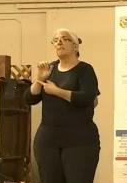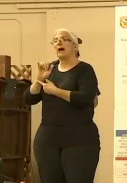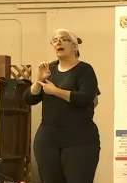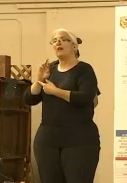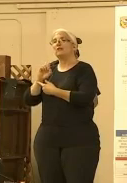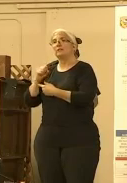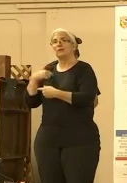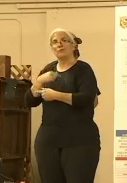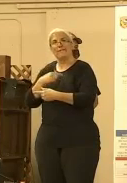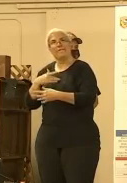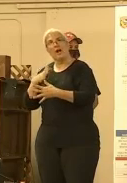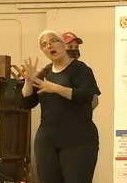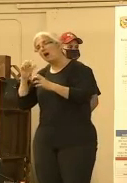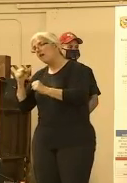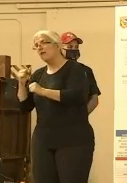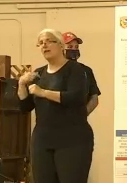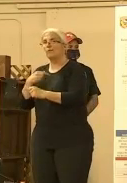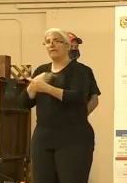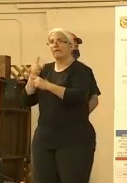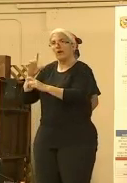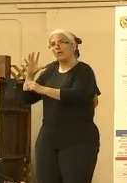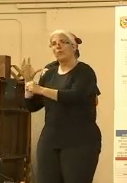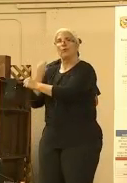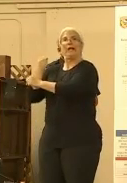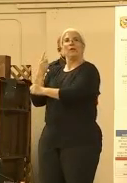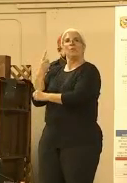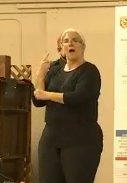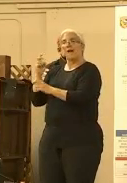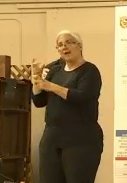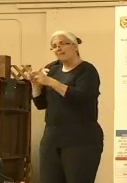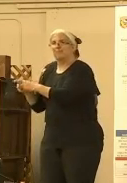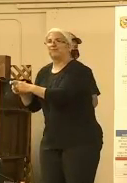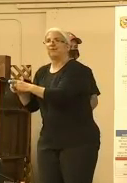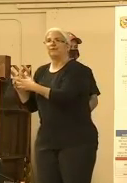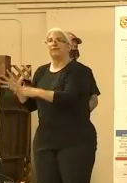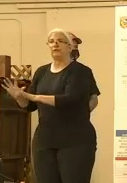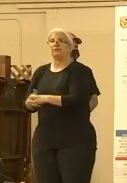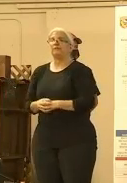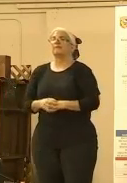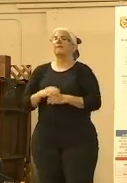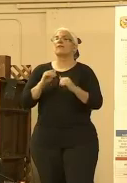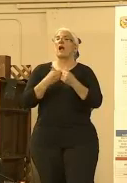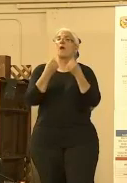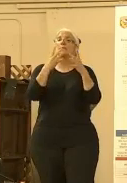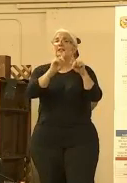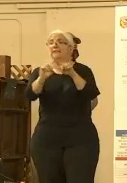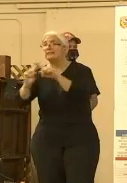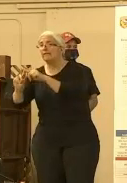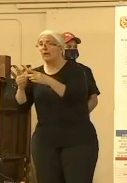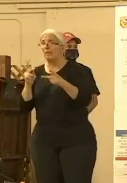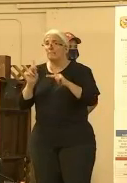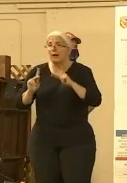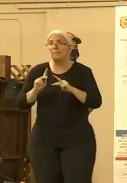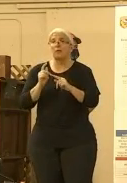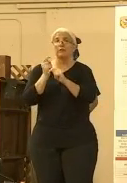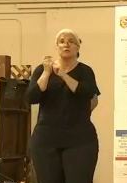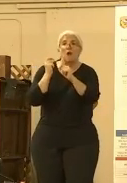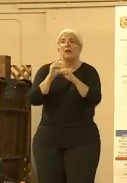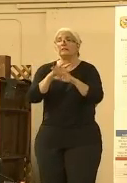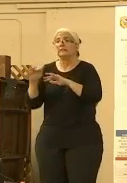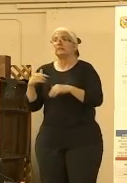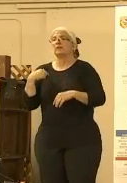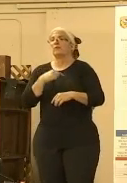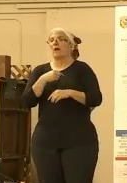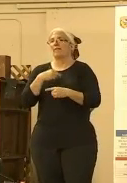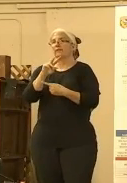that the Myers Fire has been contained. As far as number of resources, we're starting to get a lot of resources in, which is good. We're sitting with 259